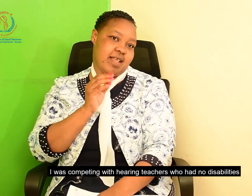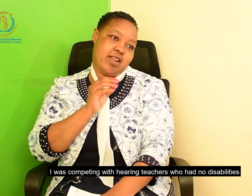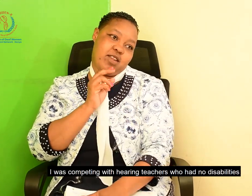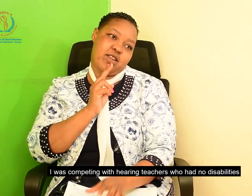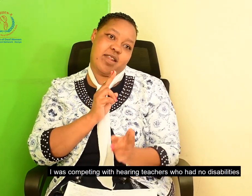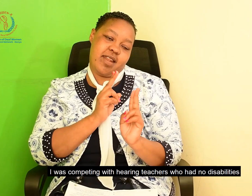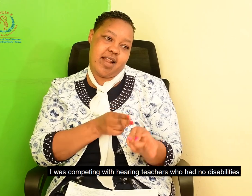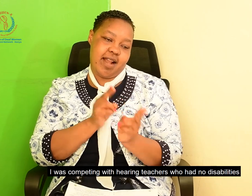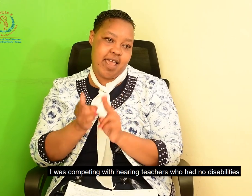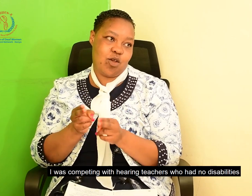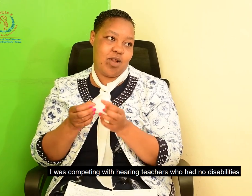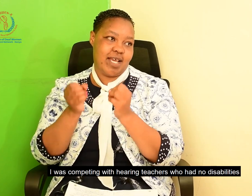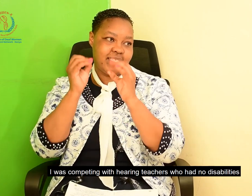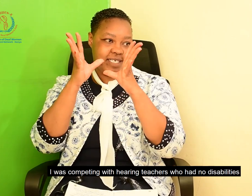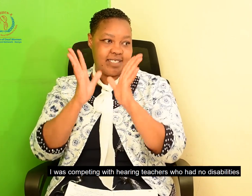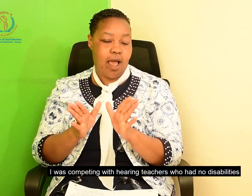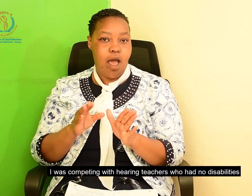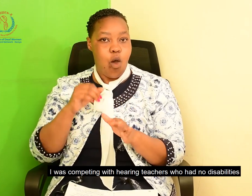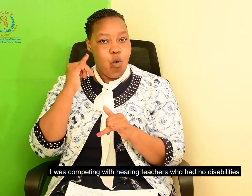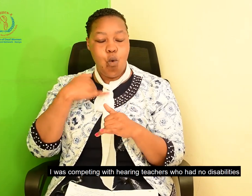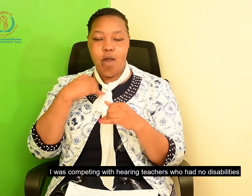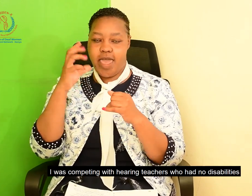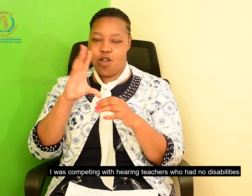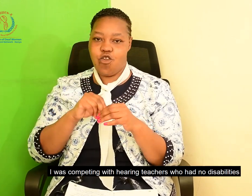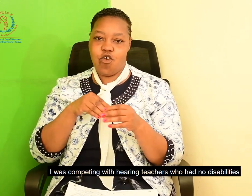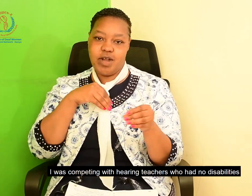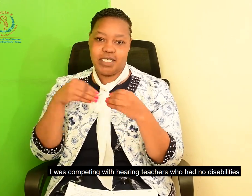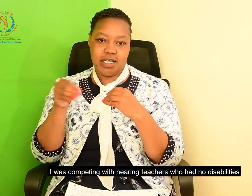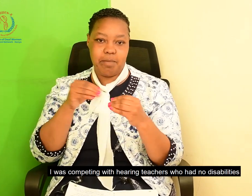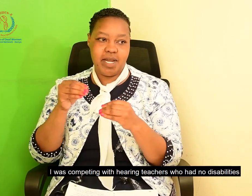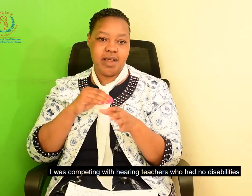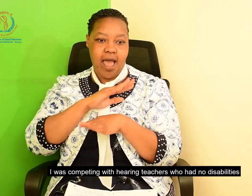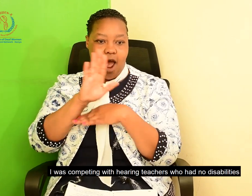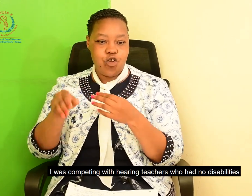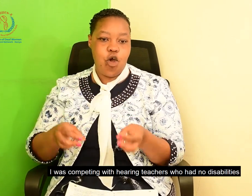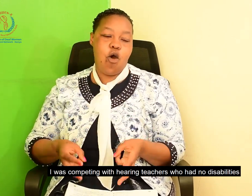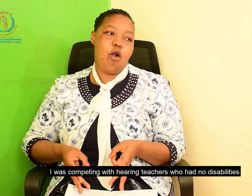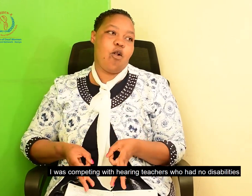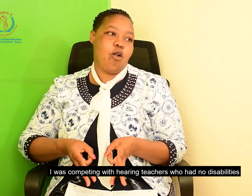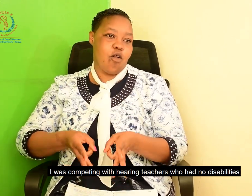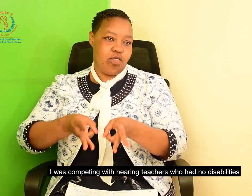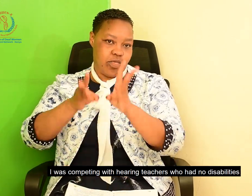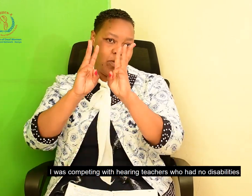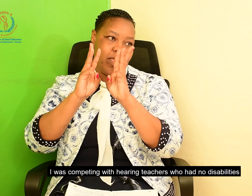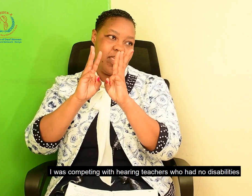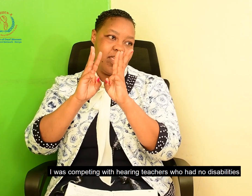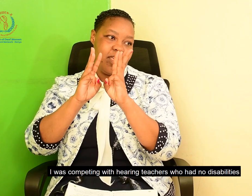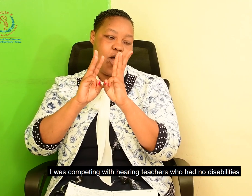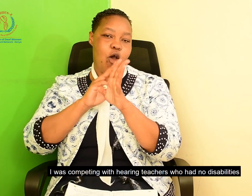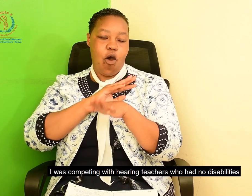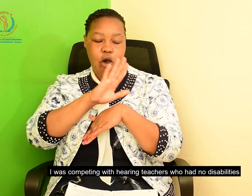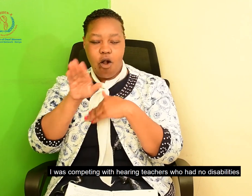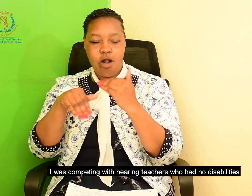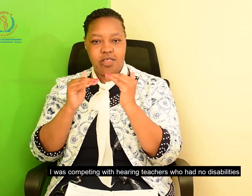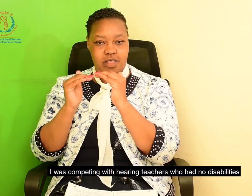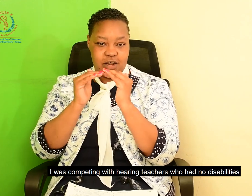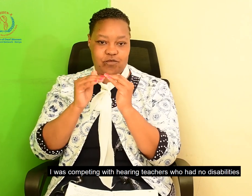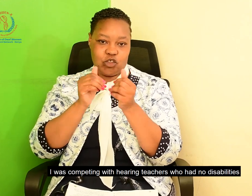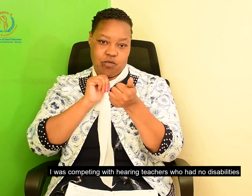normal teachers, the normal teachers who were hearing teachers who did